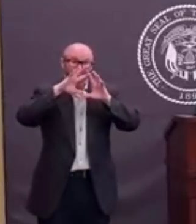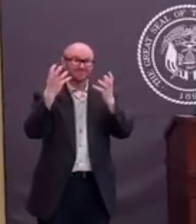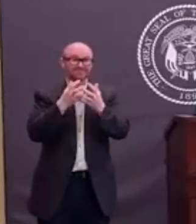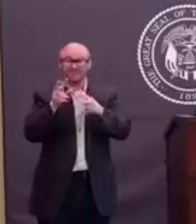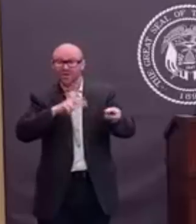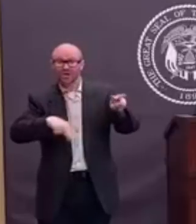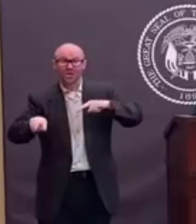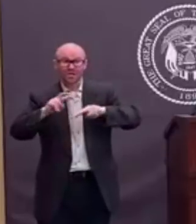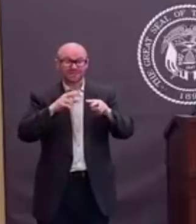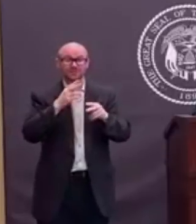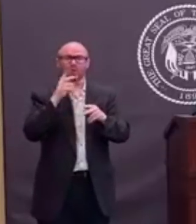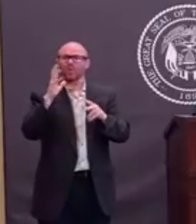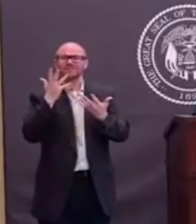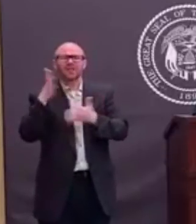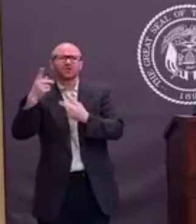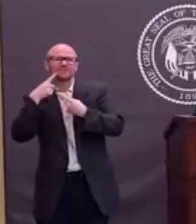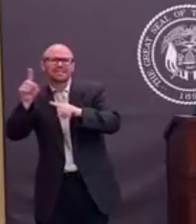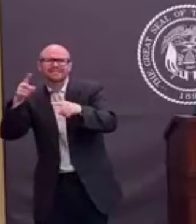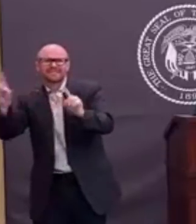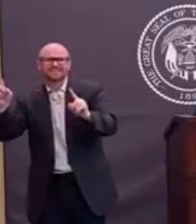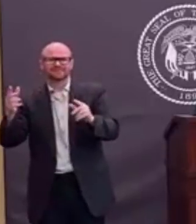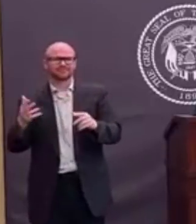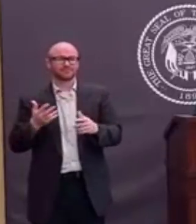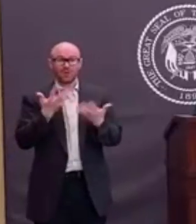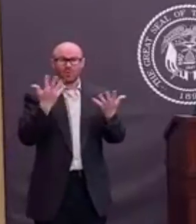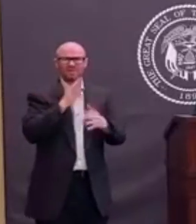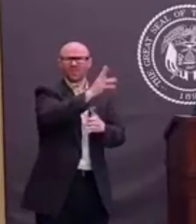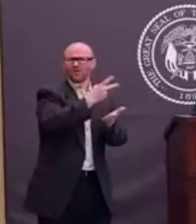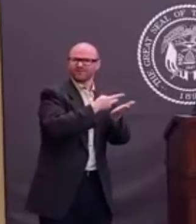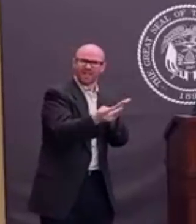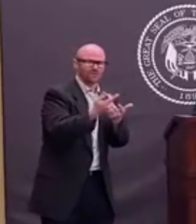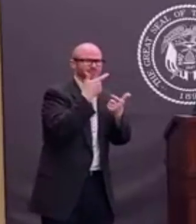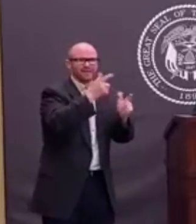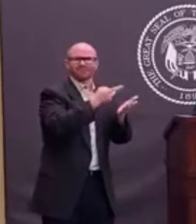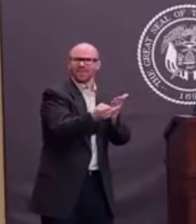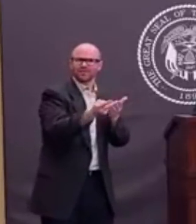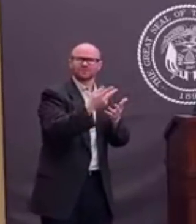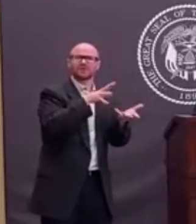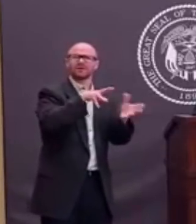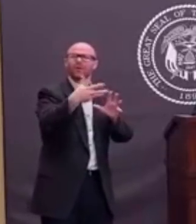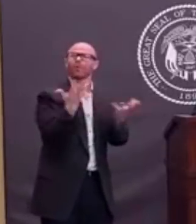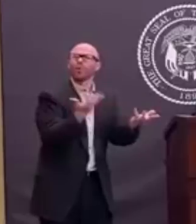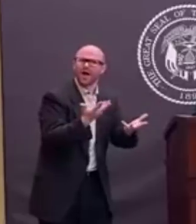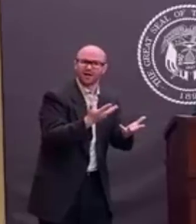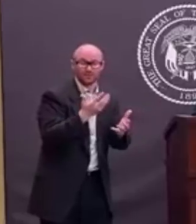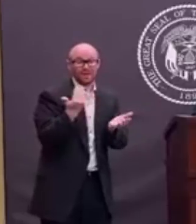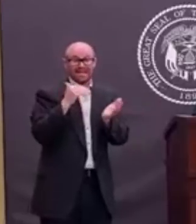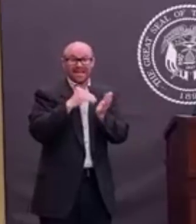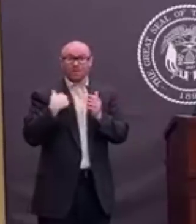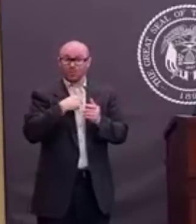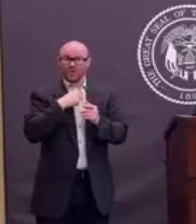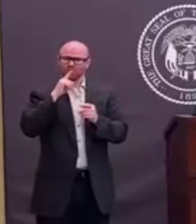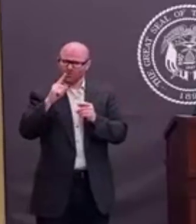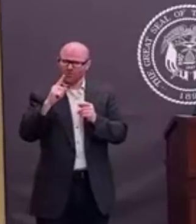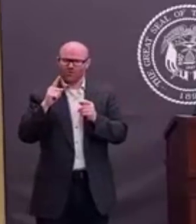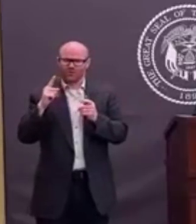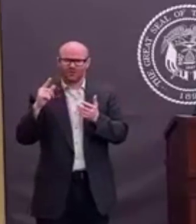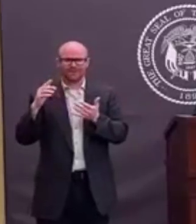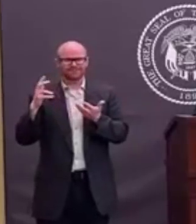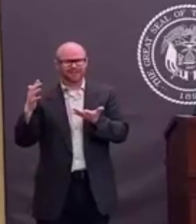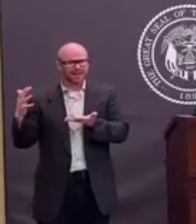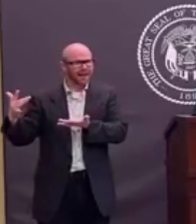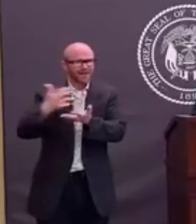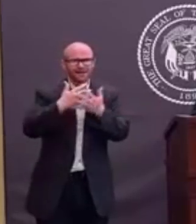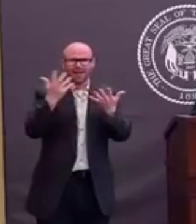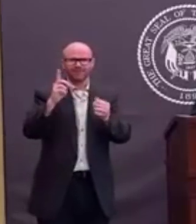not. So we're trying to learn vicariously from others' experience and then analyze the data and say, well, in Utah, this will work best